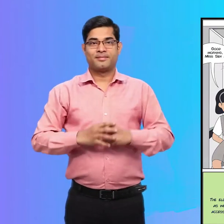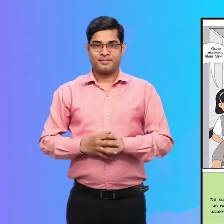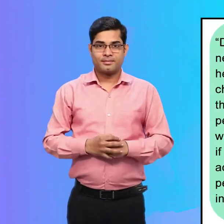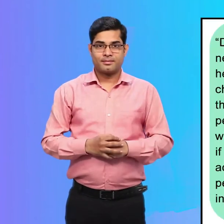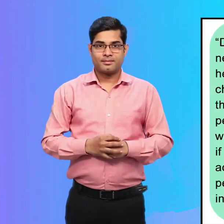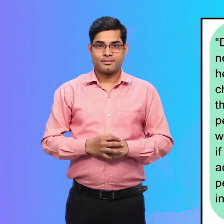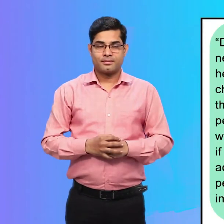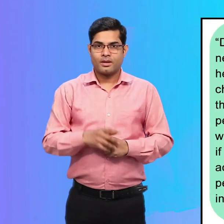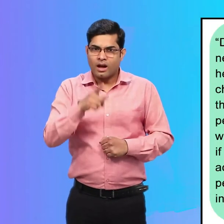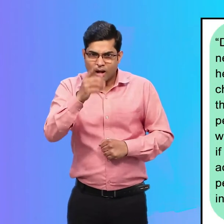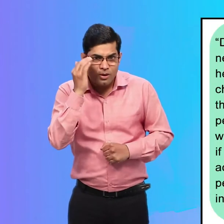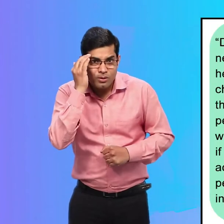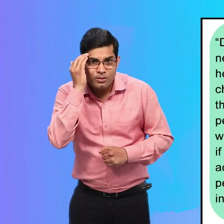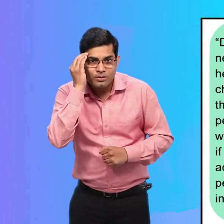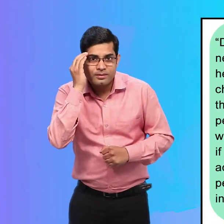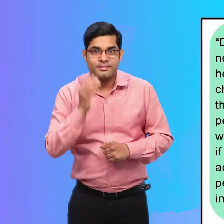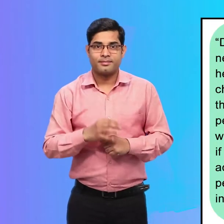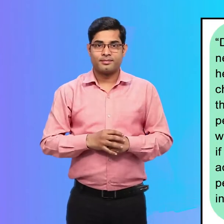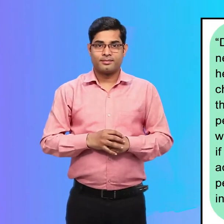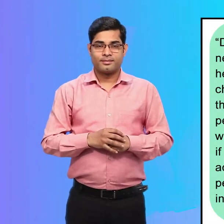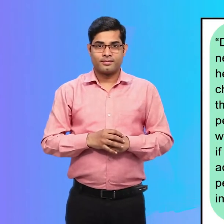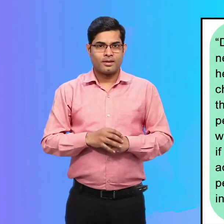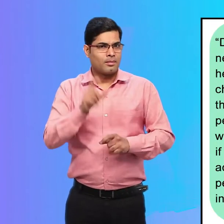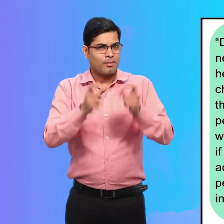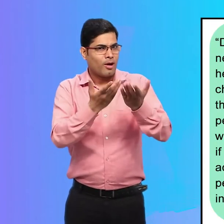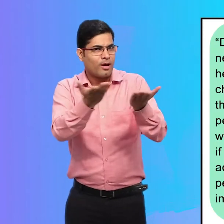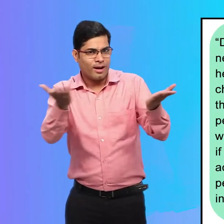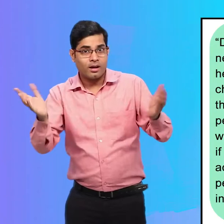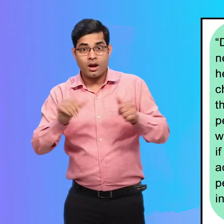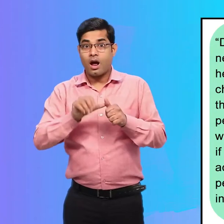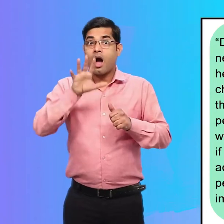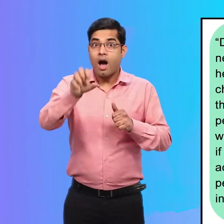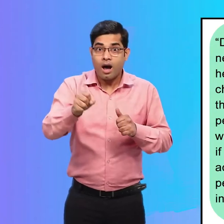Did you know? Did Everyone needs accessibility.